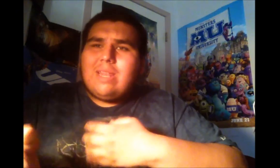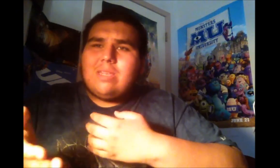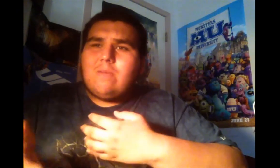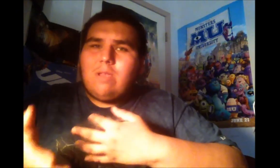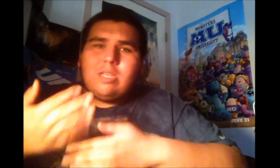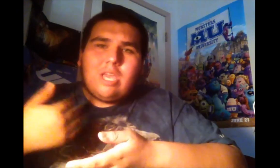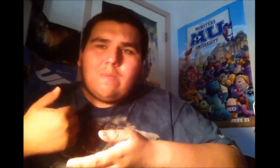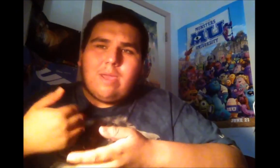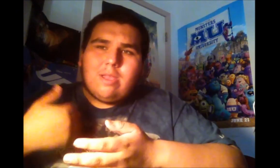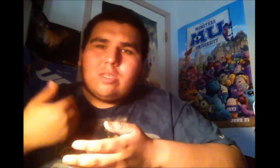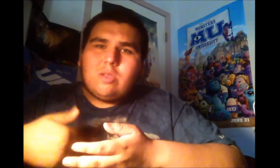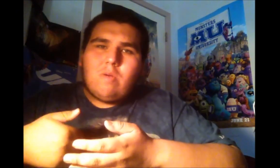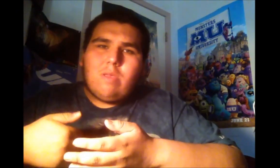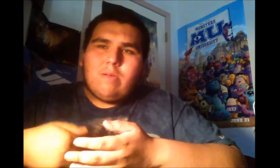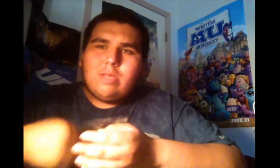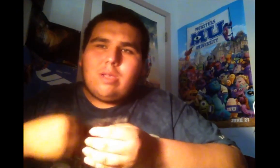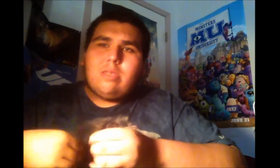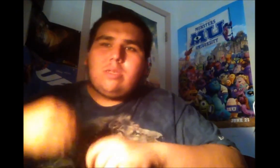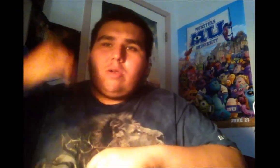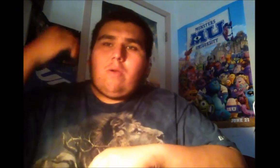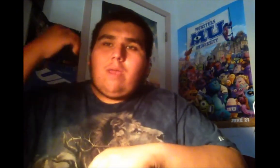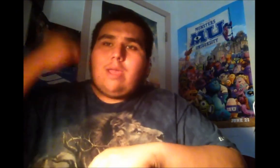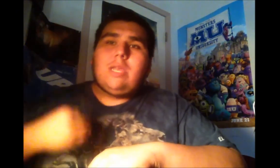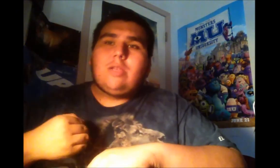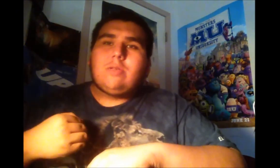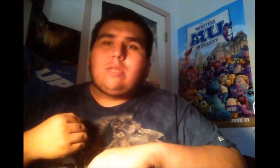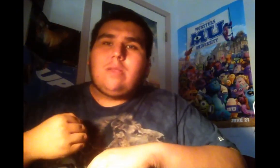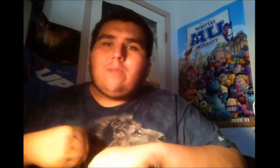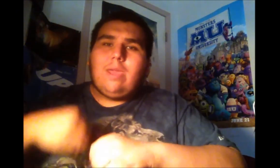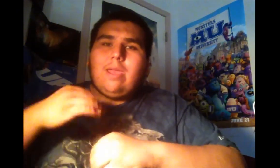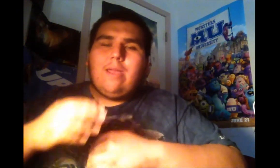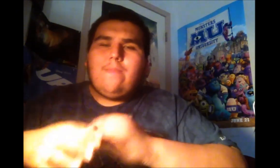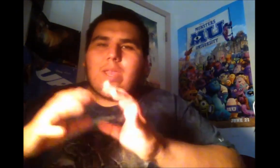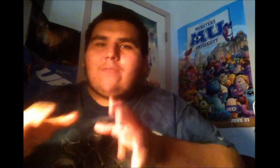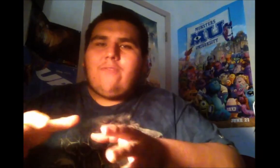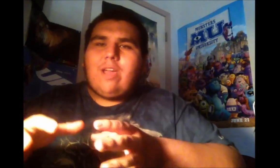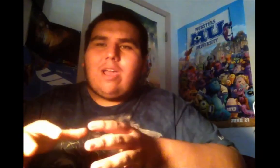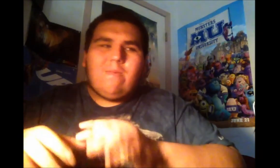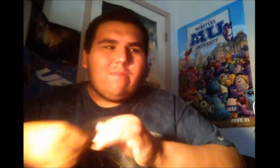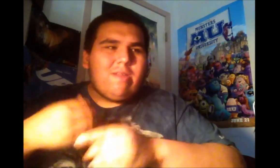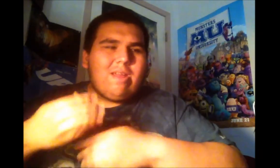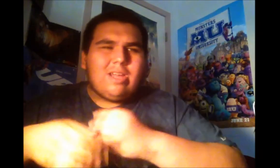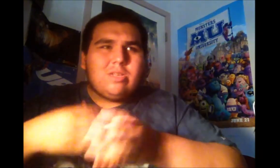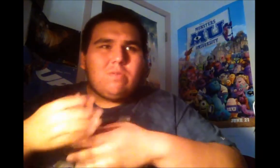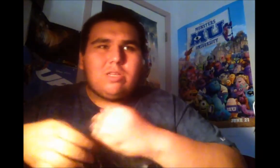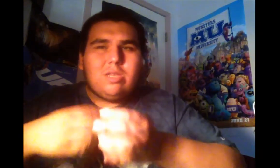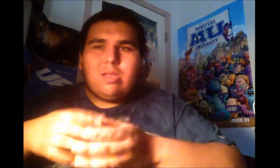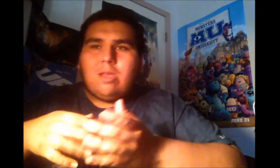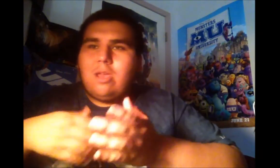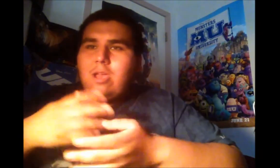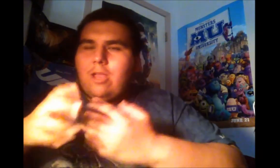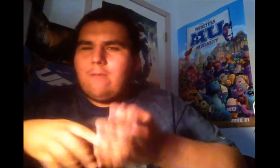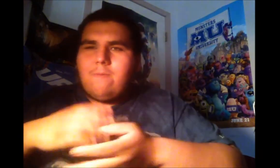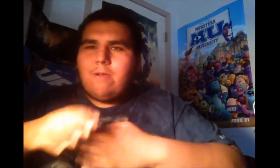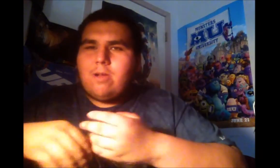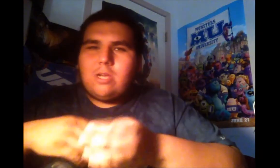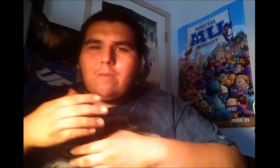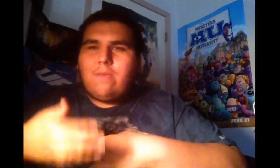that doesn't really take me out of the story, though. As long as the story is interesting to me, that's fine. But I just wish they did a little bit better job with the